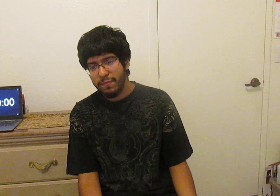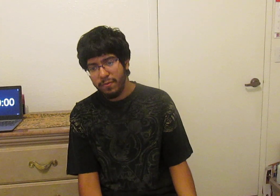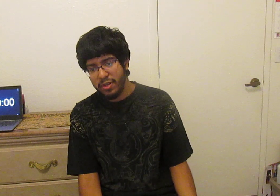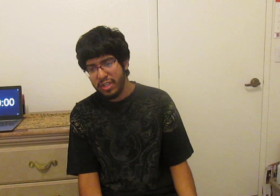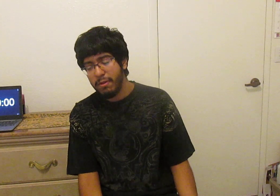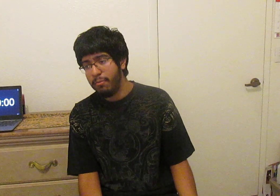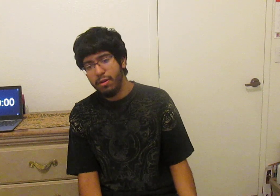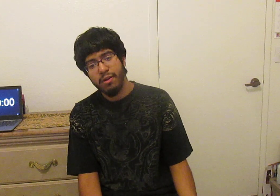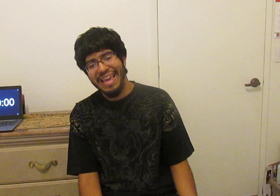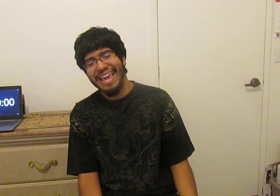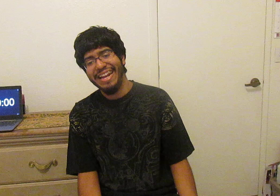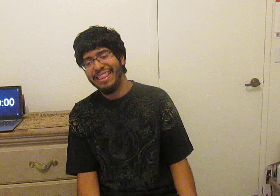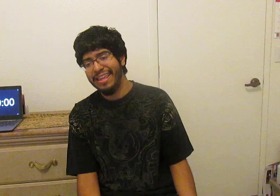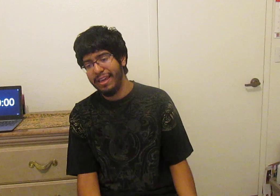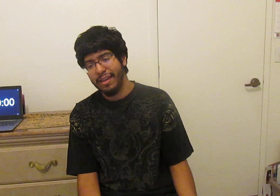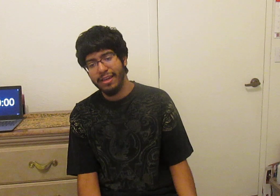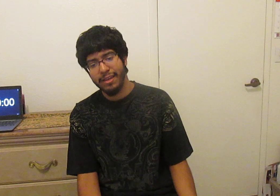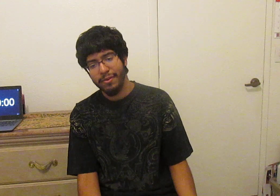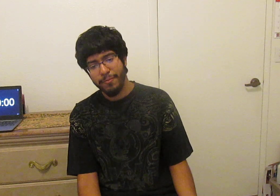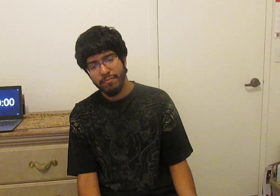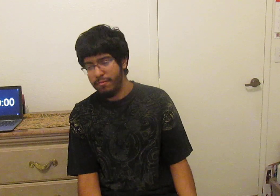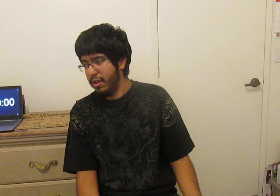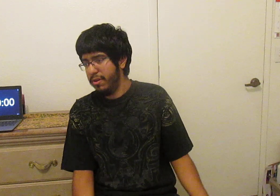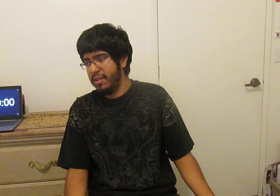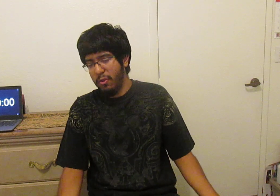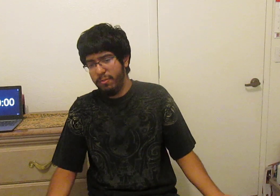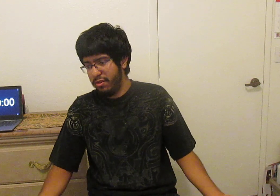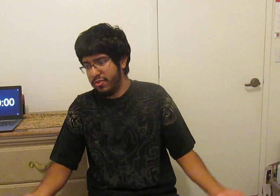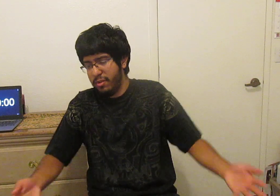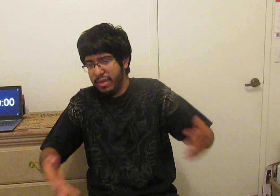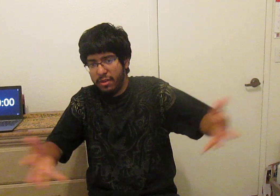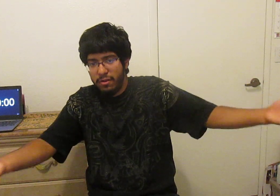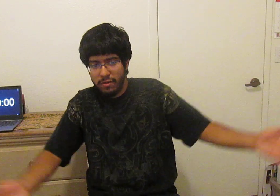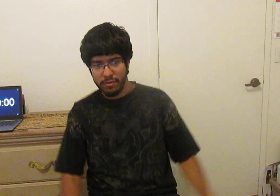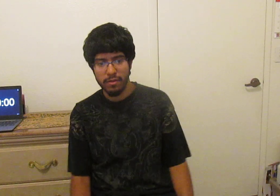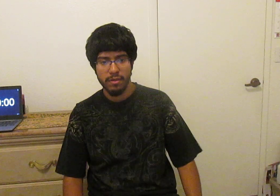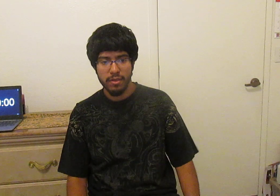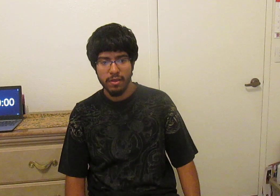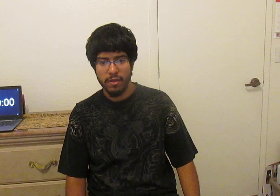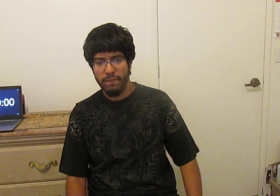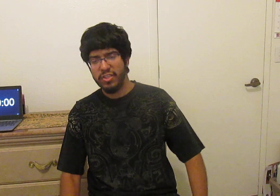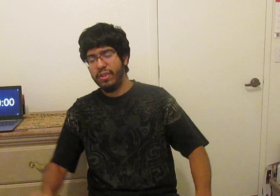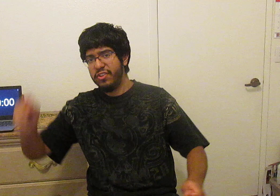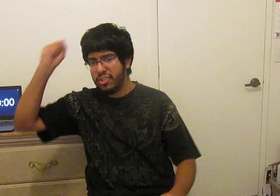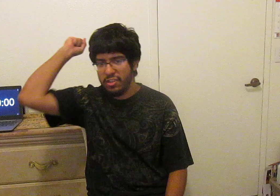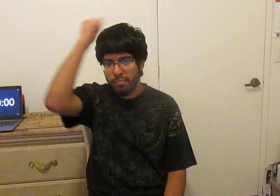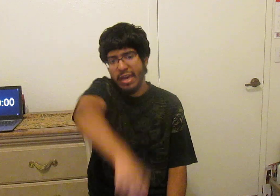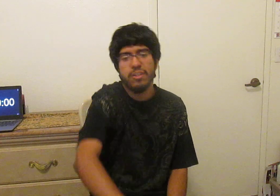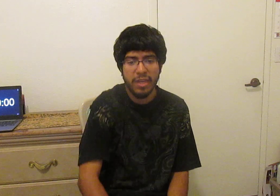of footage even blurred anything companies like Nolabee are just gonna be there and I'll viscerally just smash my